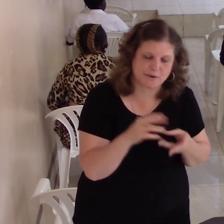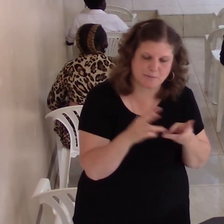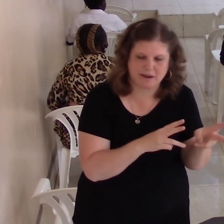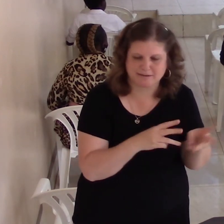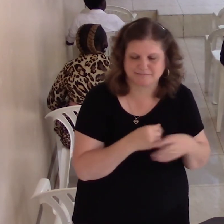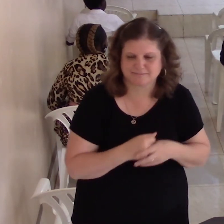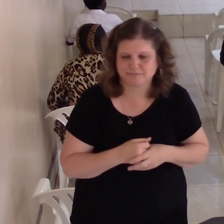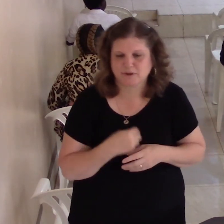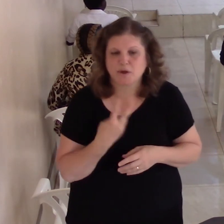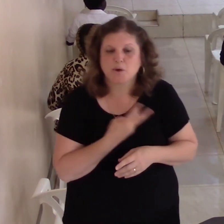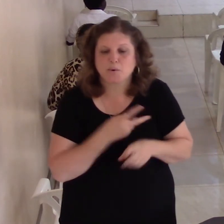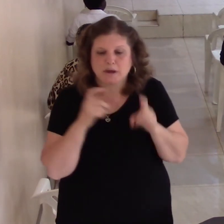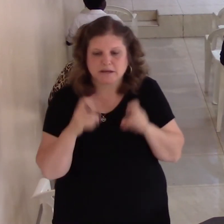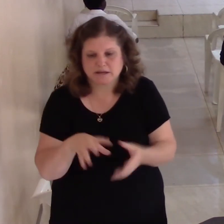but pray that start losing